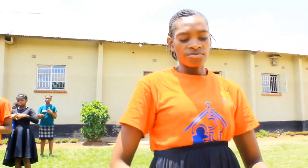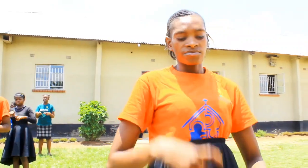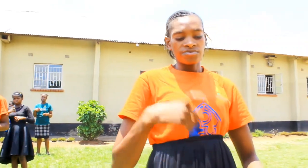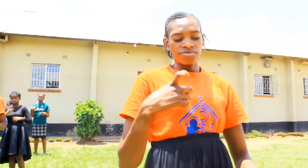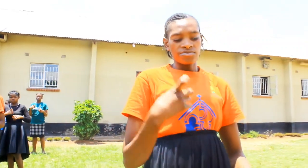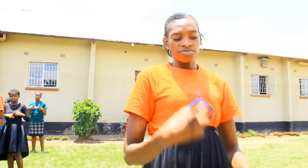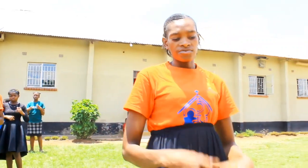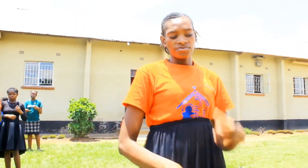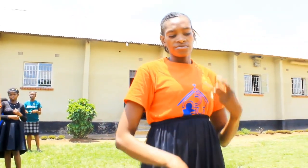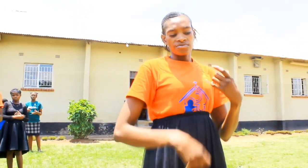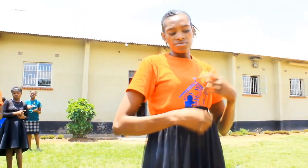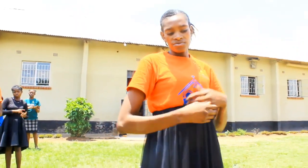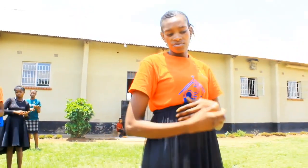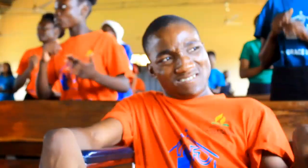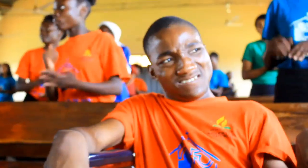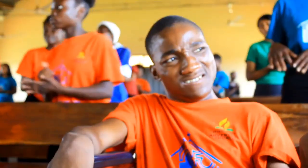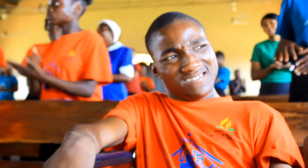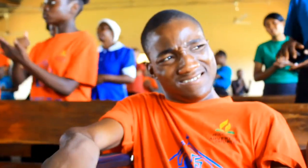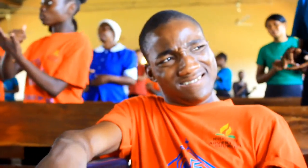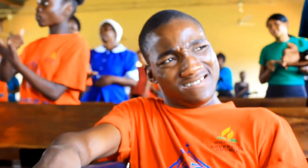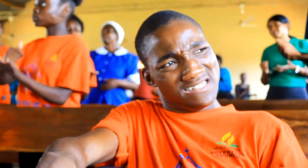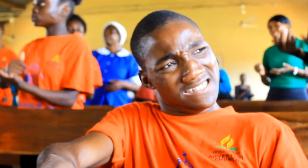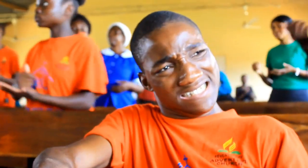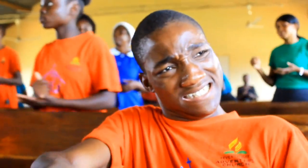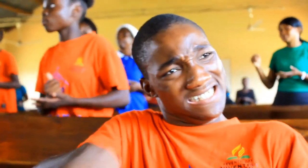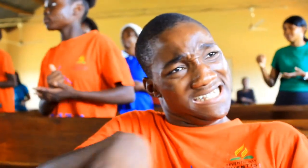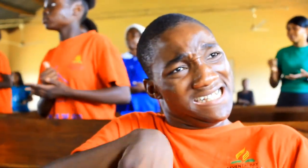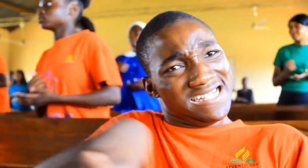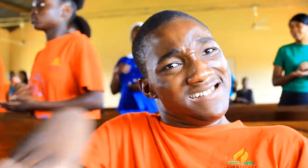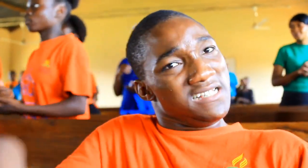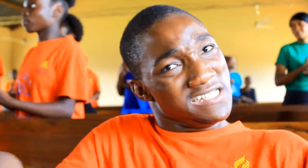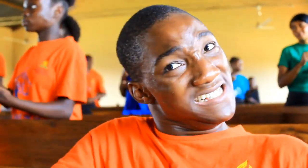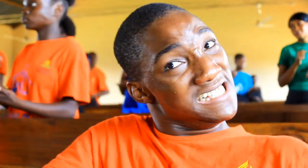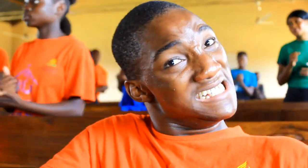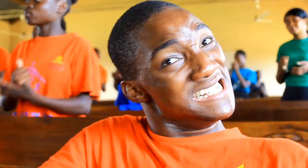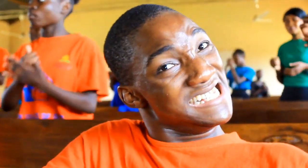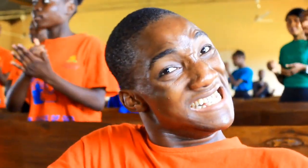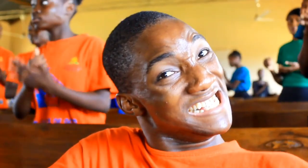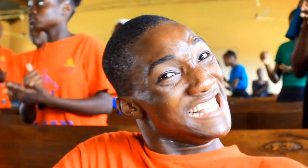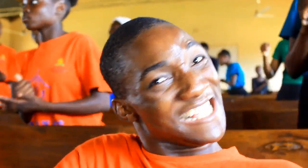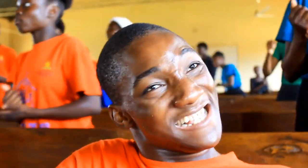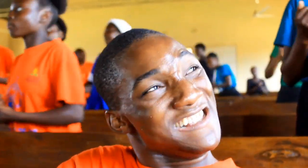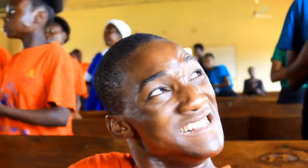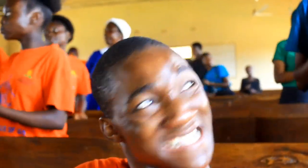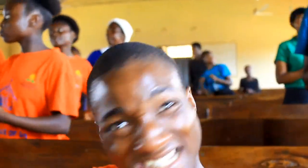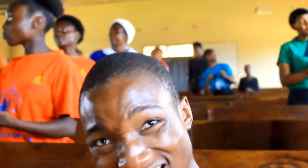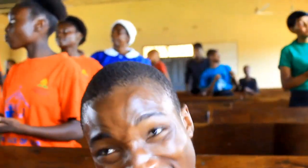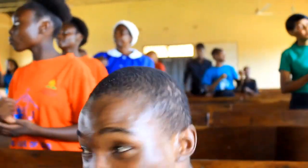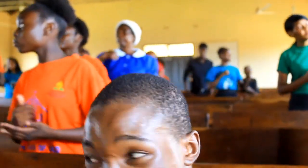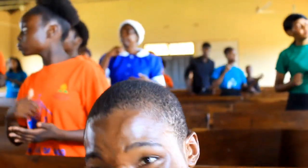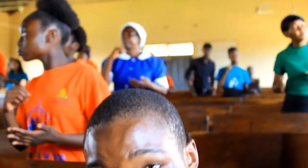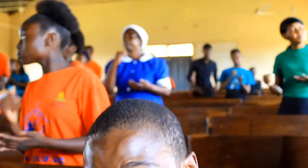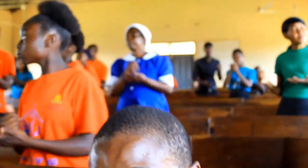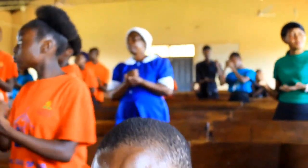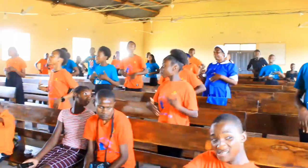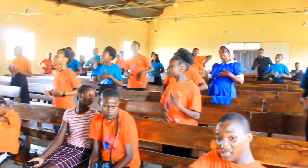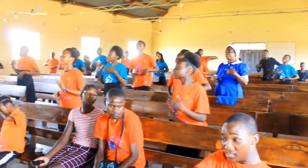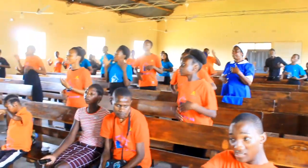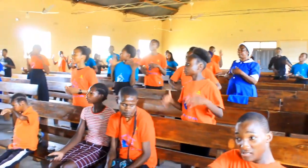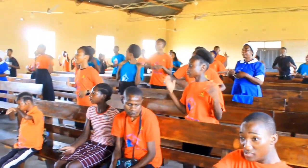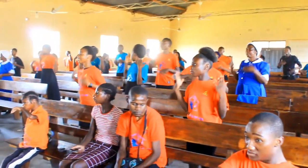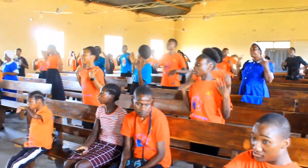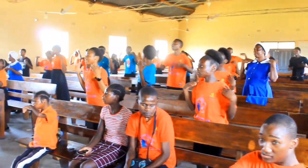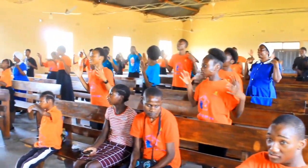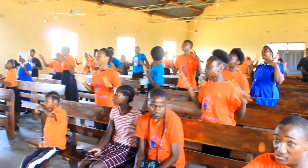People with disabilities are everywhere, but oftentimes they're left without much needed protection, care, or